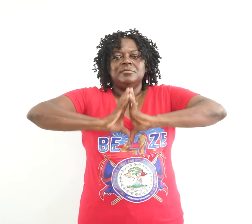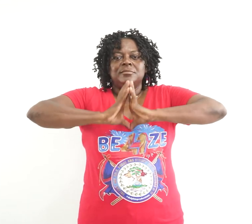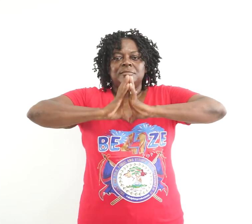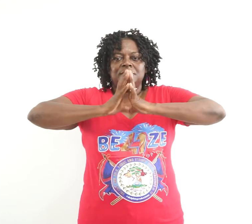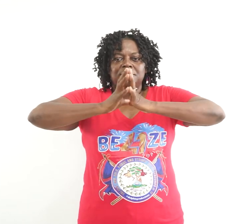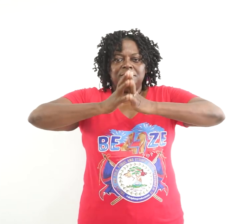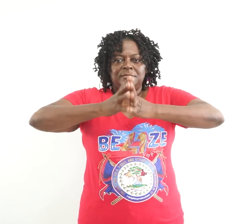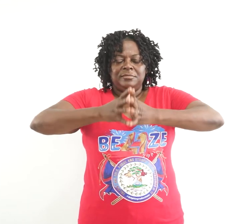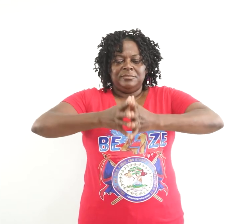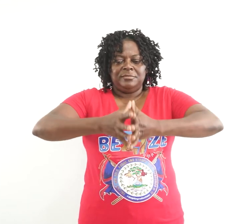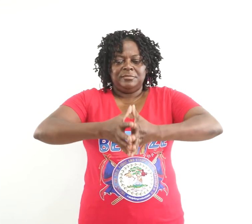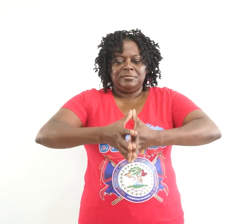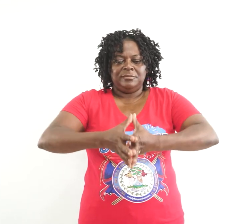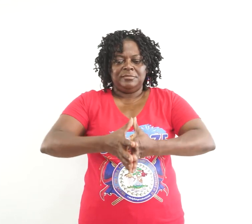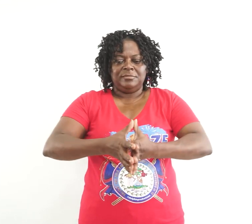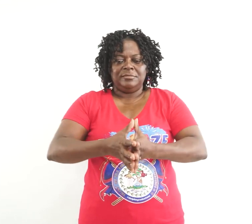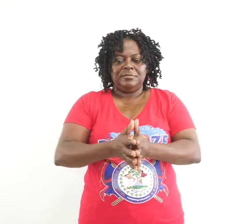Arm out straight.